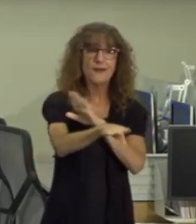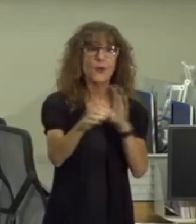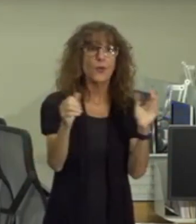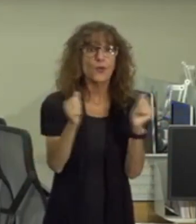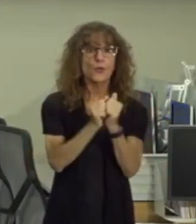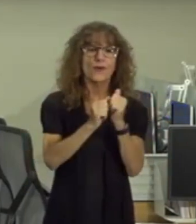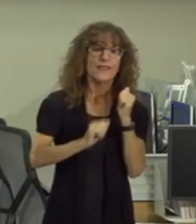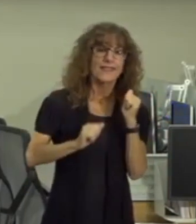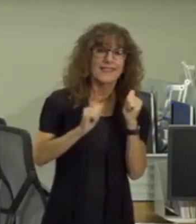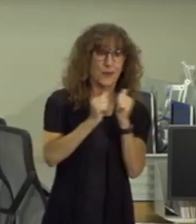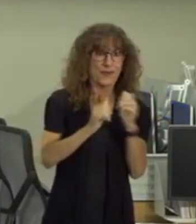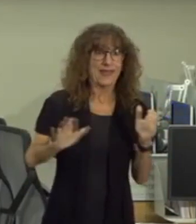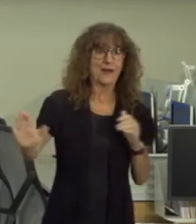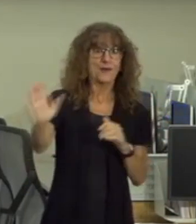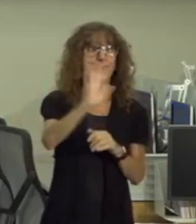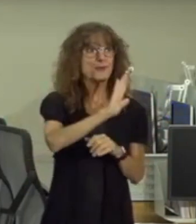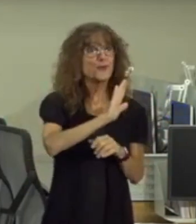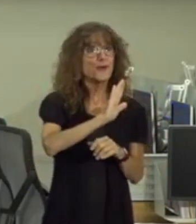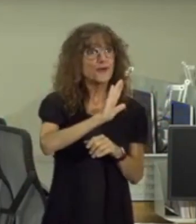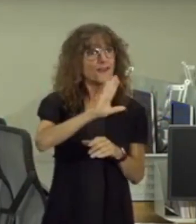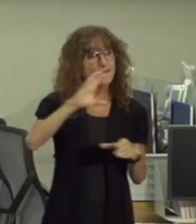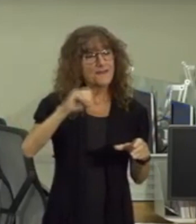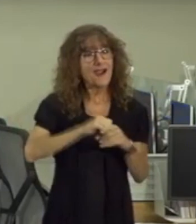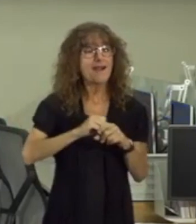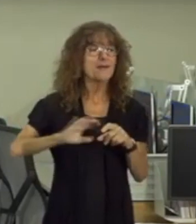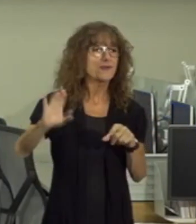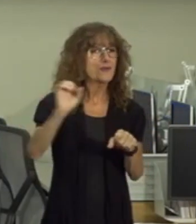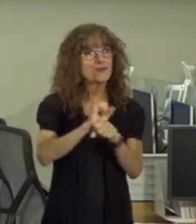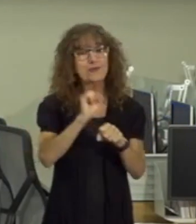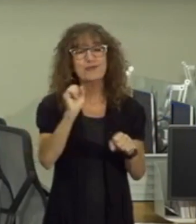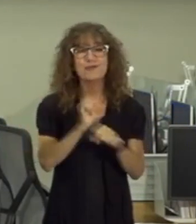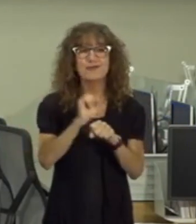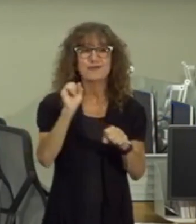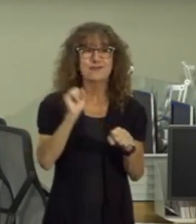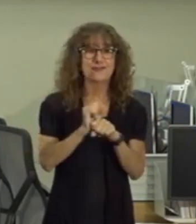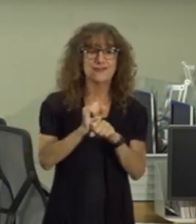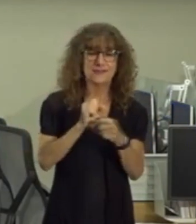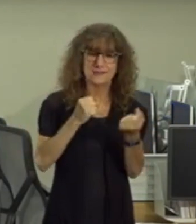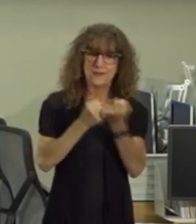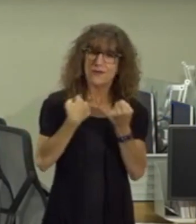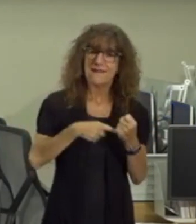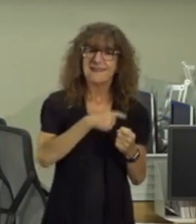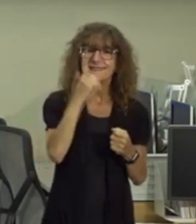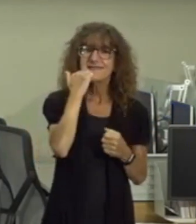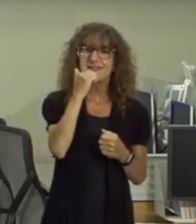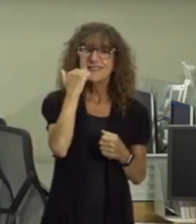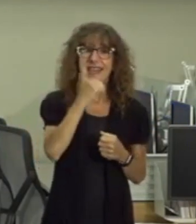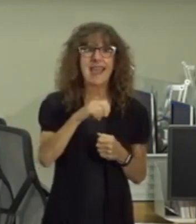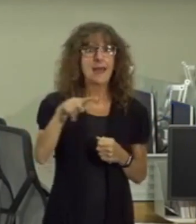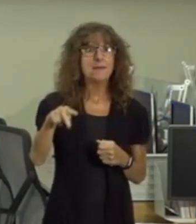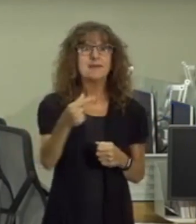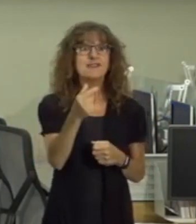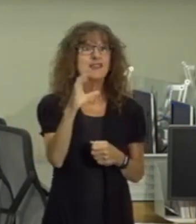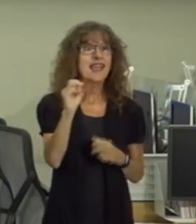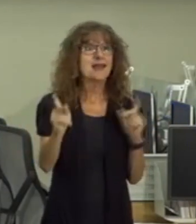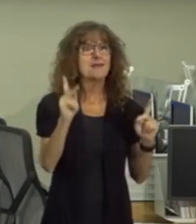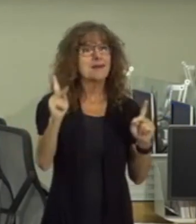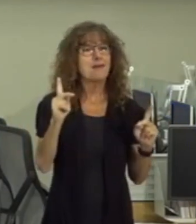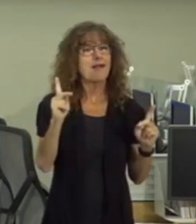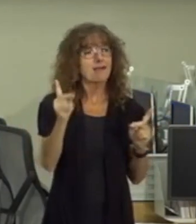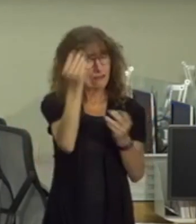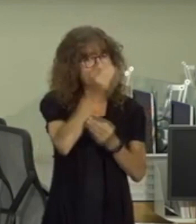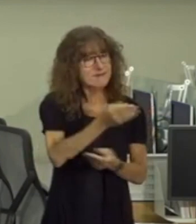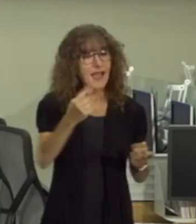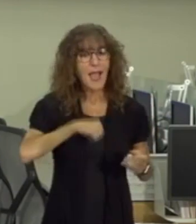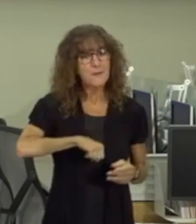concerted effort of our engaged citizens who have been there with us every step of the way prince georgians and this is just the fact of the matter I'm so proud